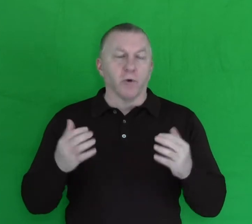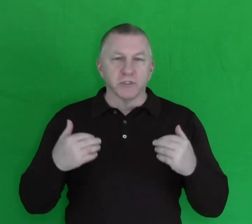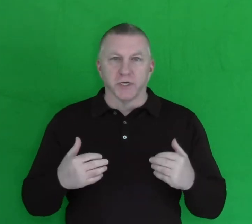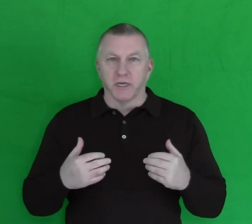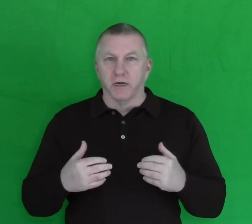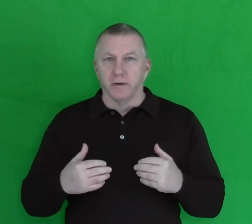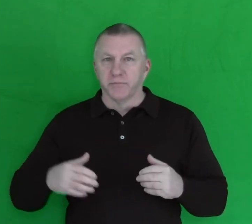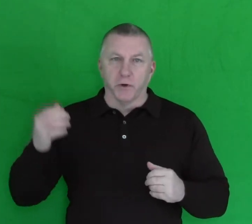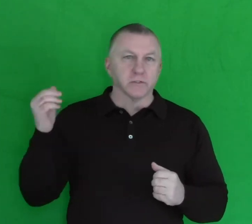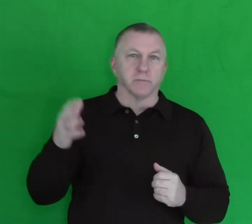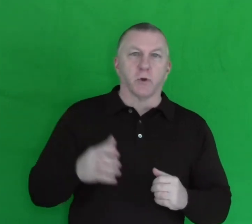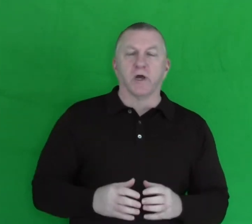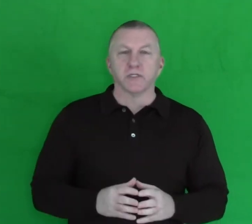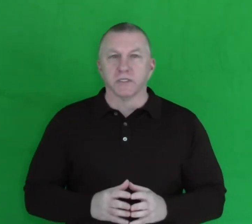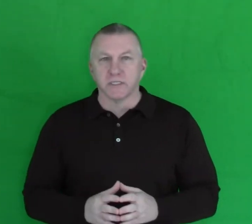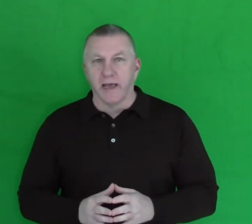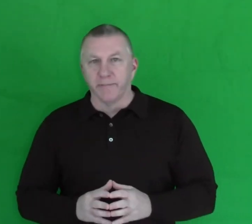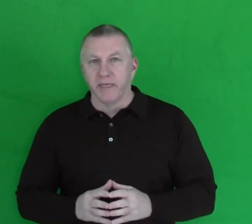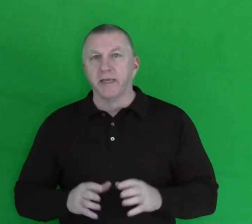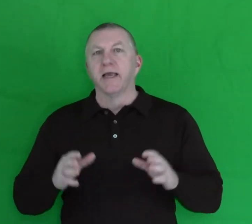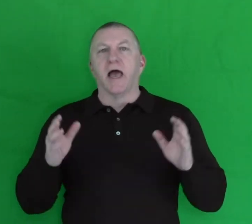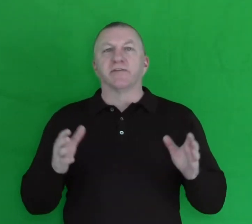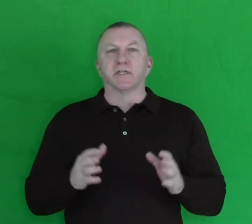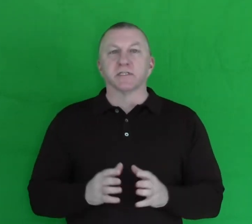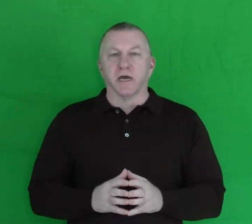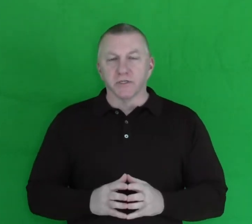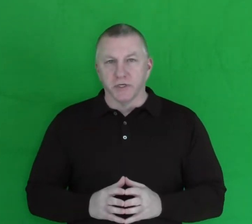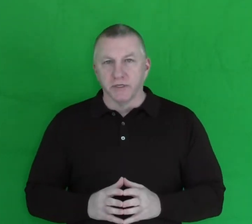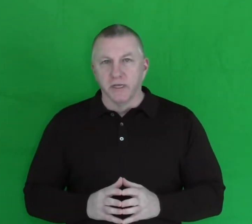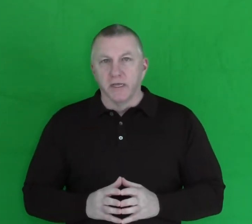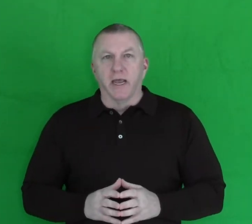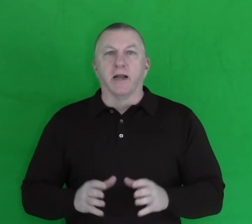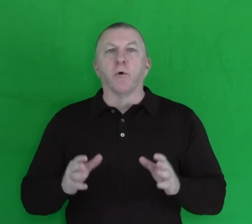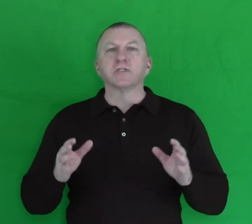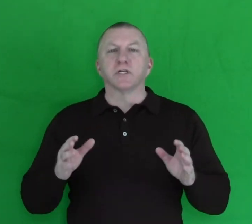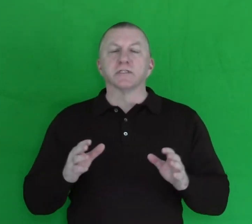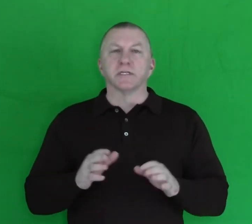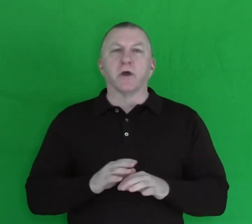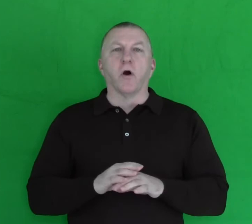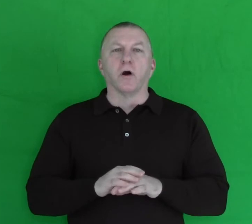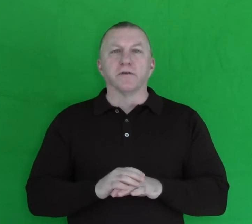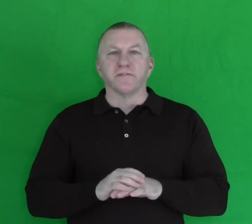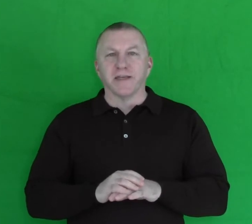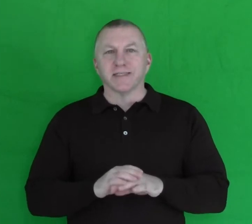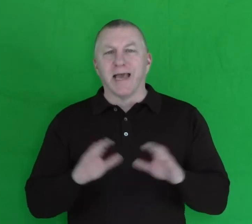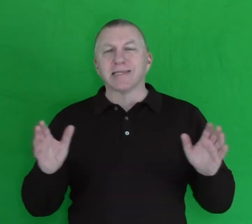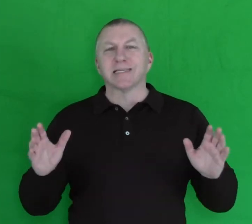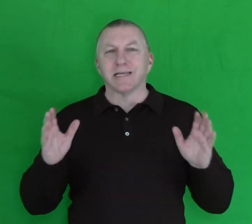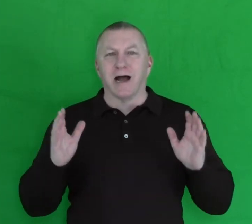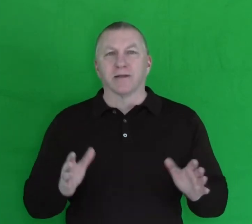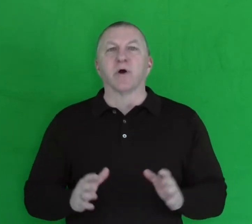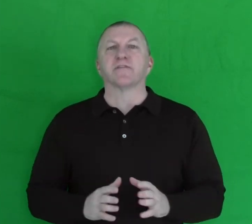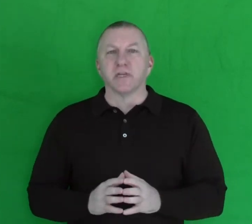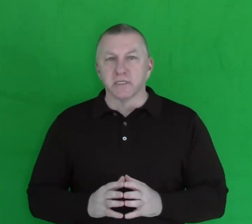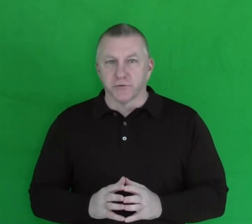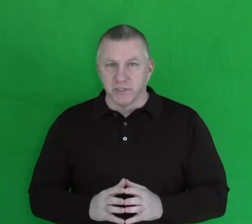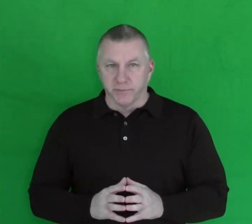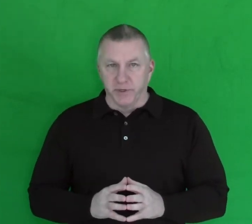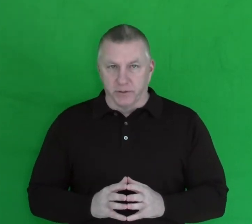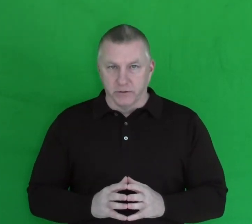I want you to come, throw some questions at me, have a discussion, and I want you to see all the fantastic automotive industry speakers.